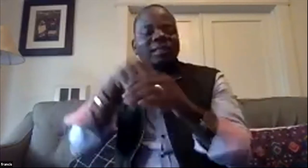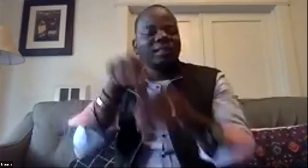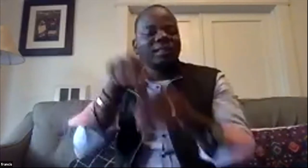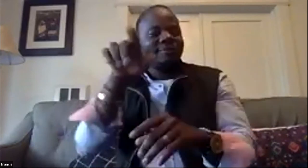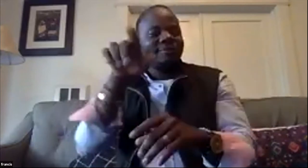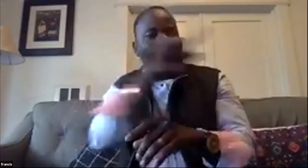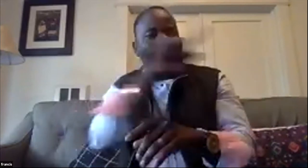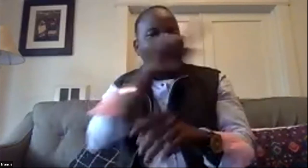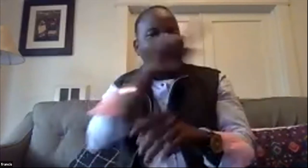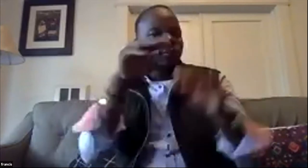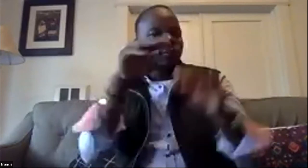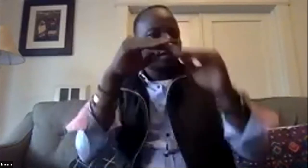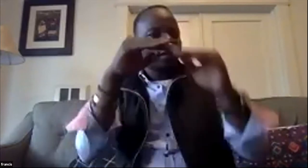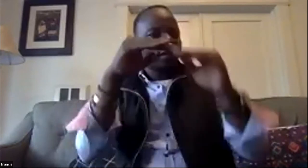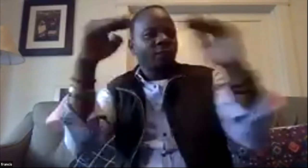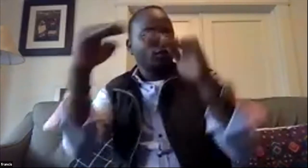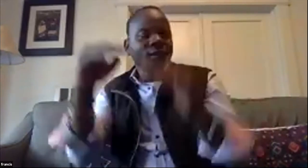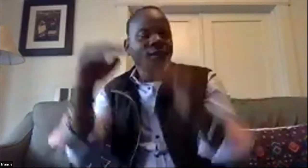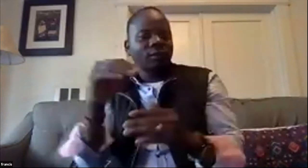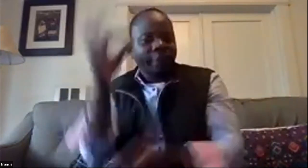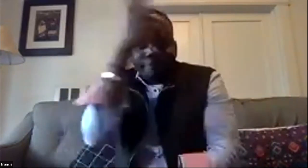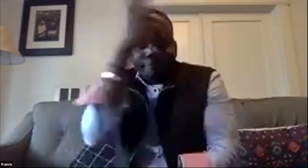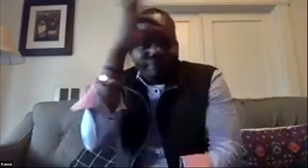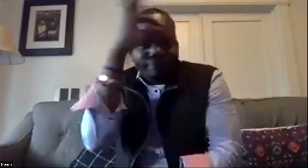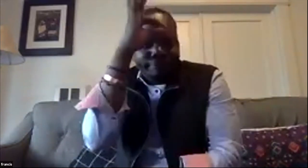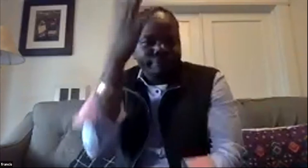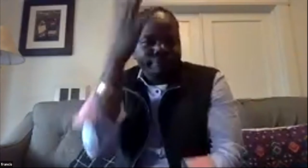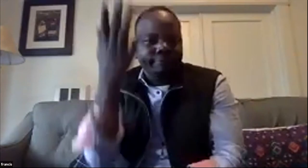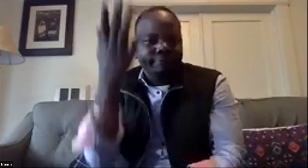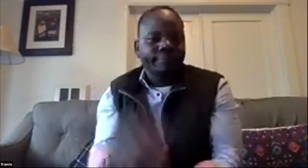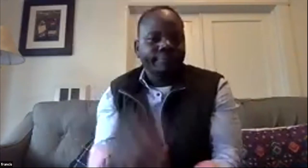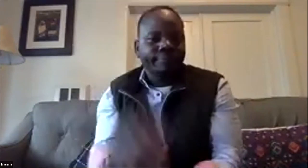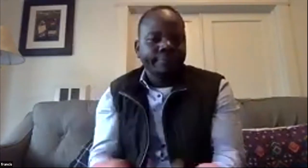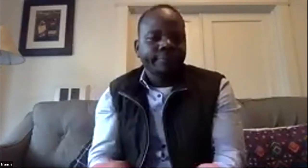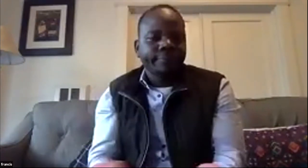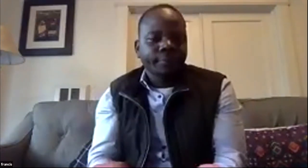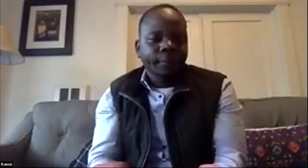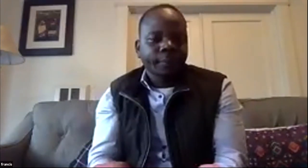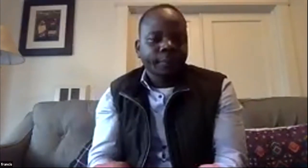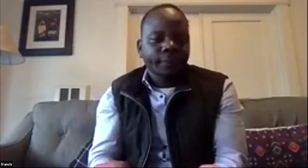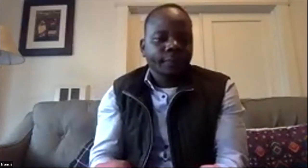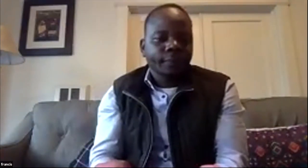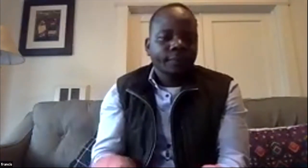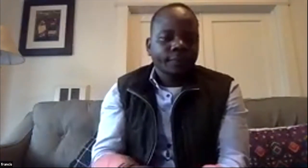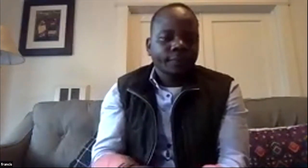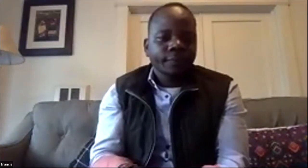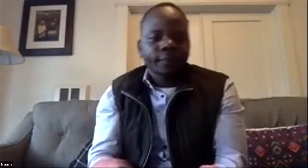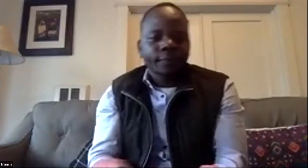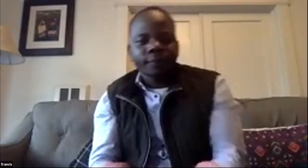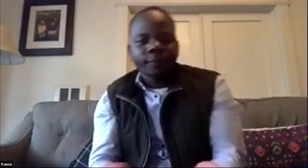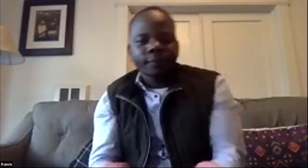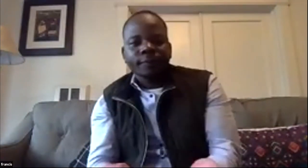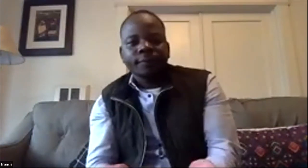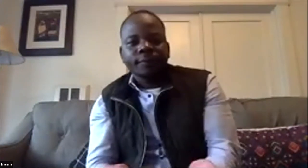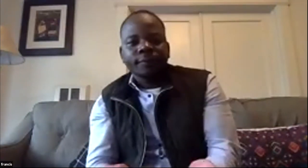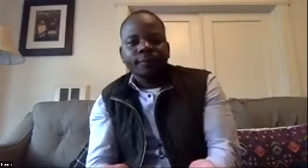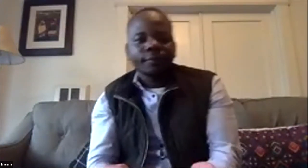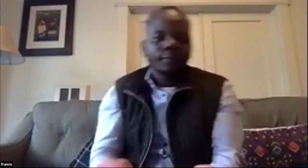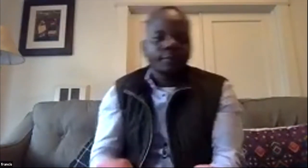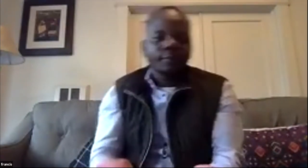the people who've been making decisions about the deaf students in zambia are not knowledgeable about